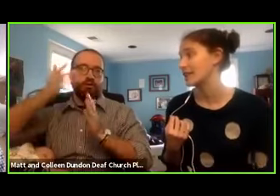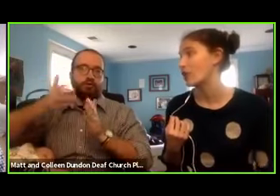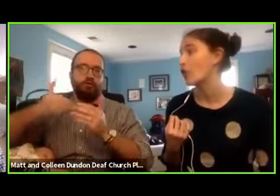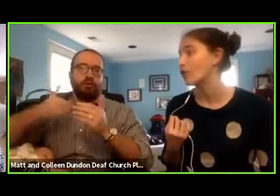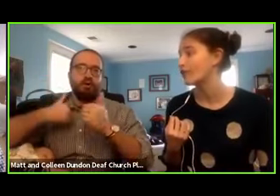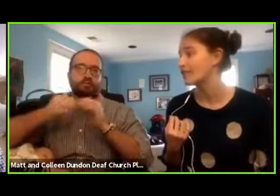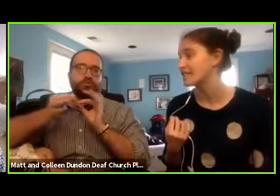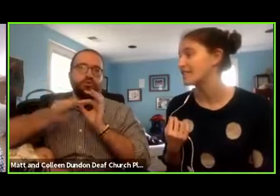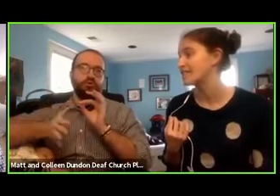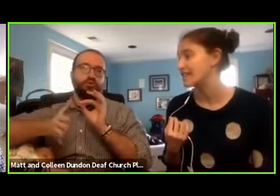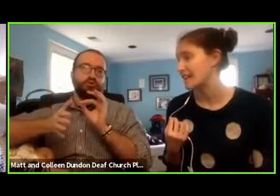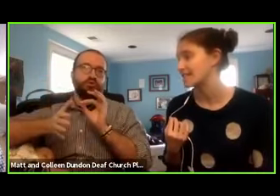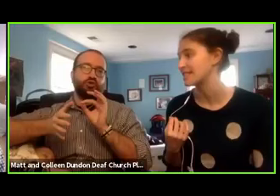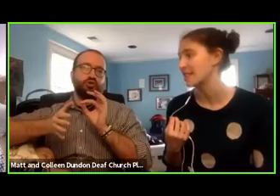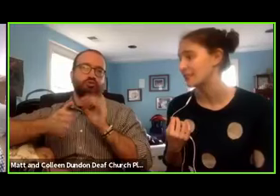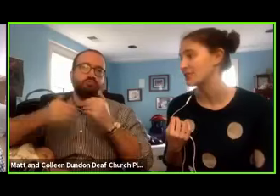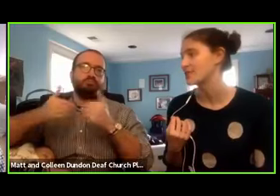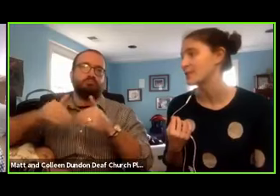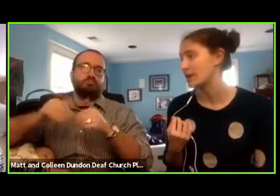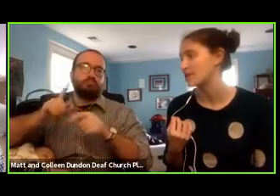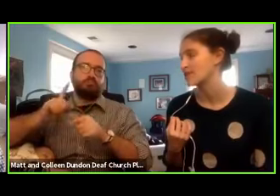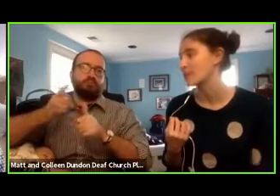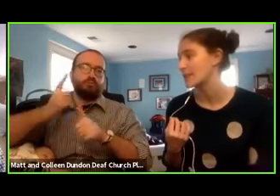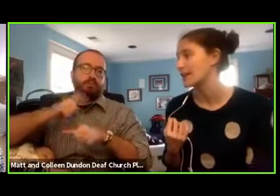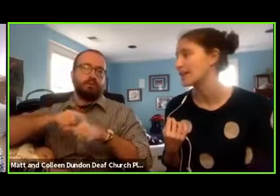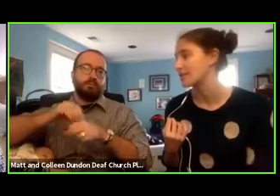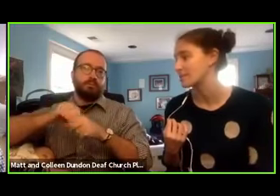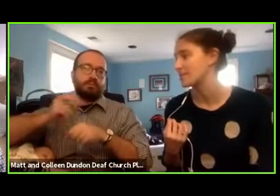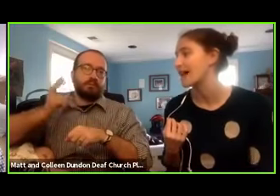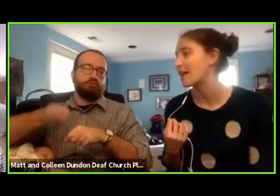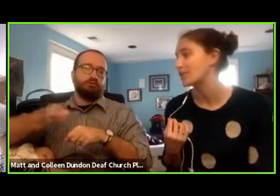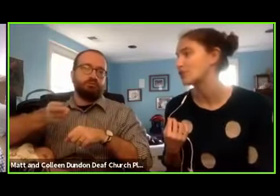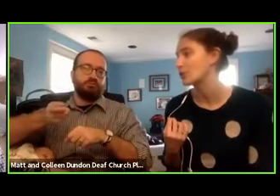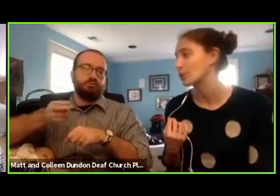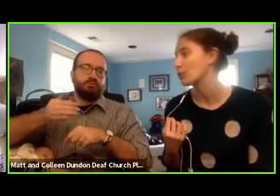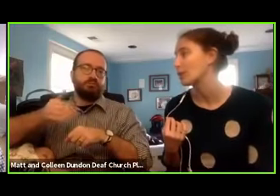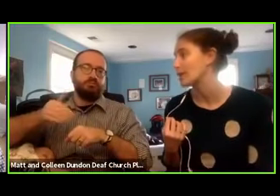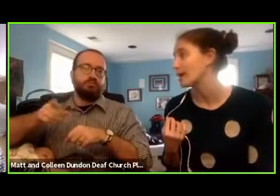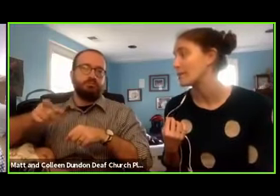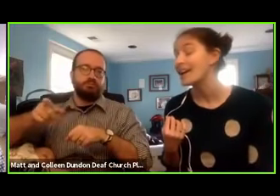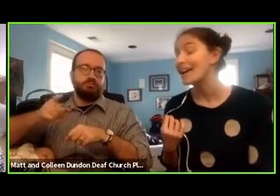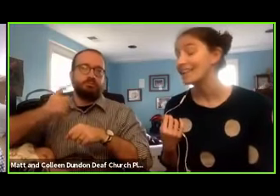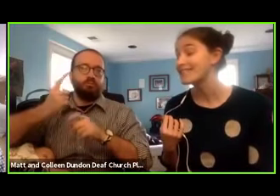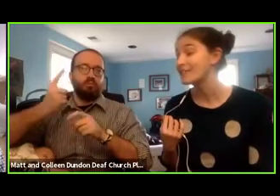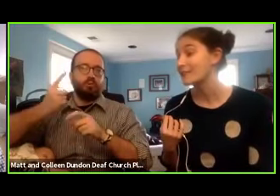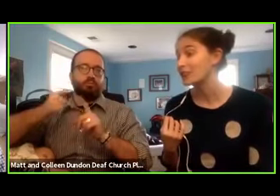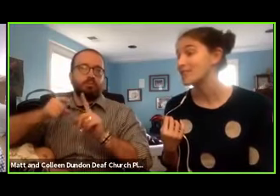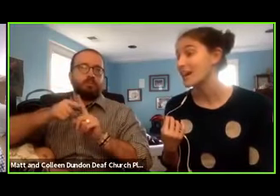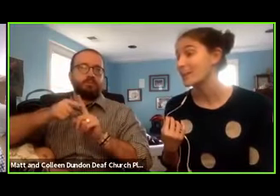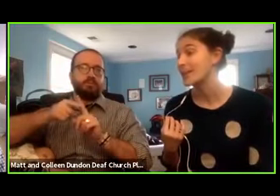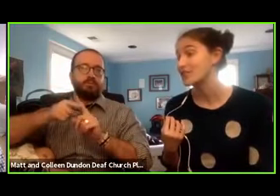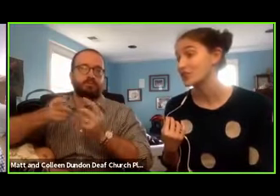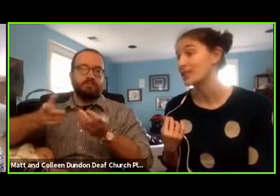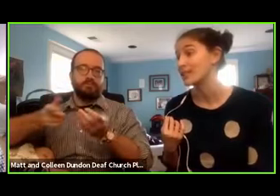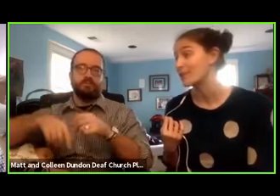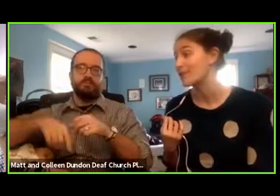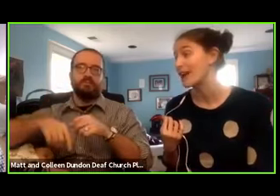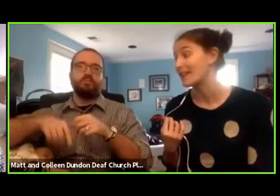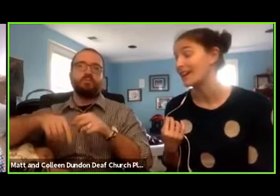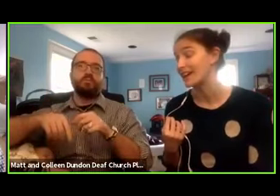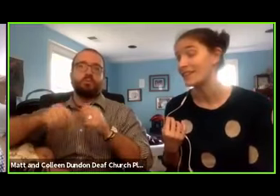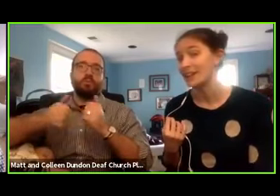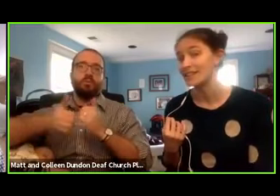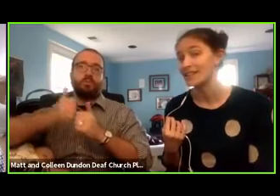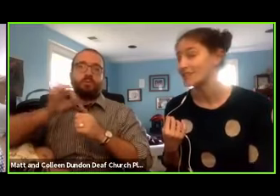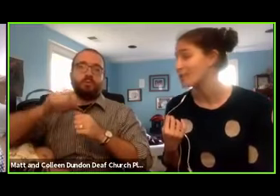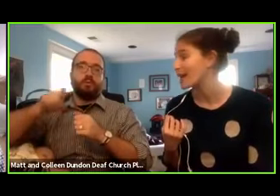out that in all 50 states, the governors, the mayors that are making announcements have an interpreter with them. This is the first time in history that we've